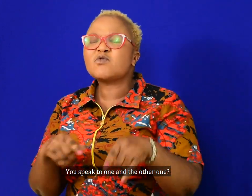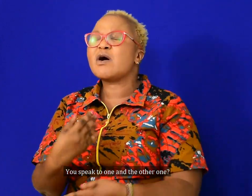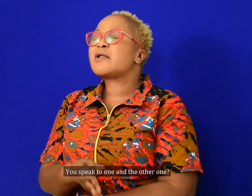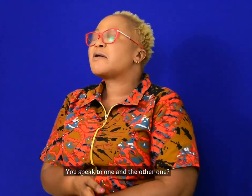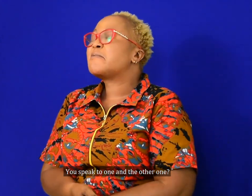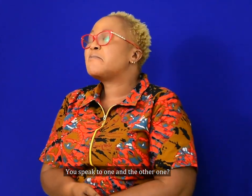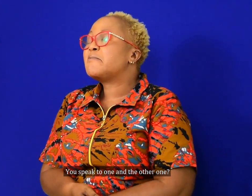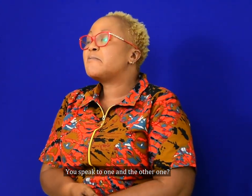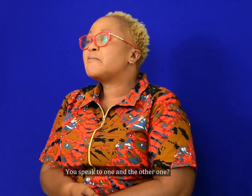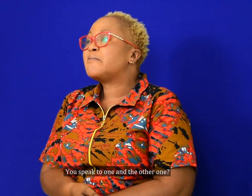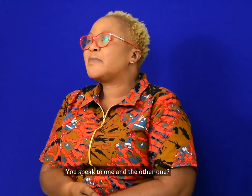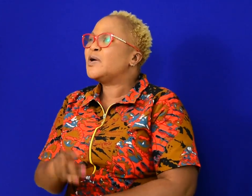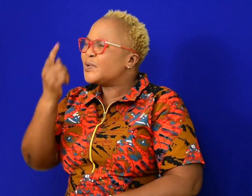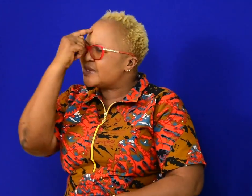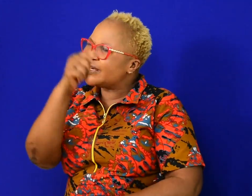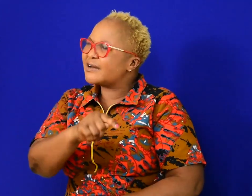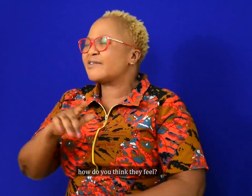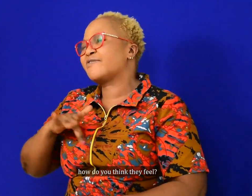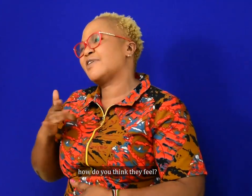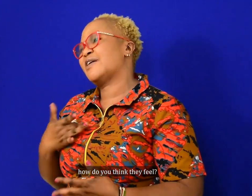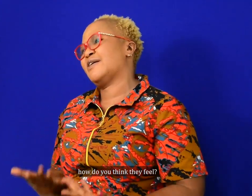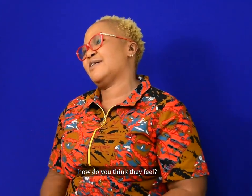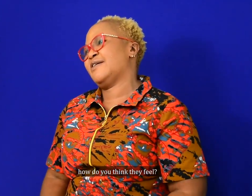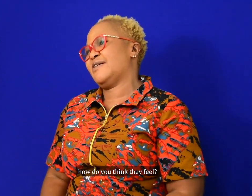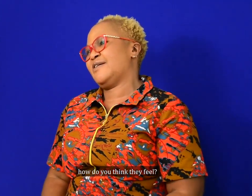one and the other one. How do you think they feel?